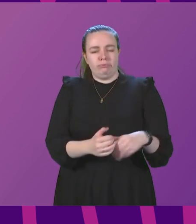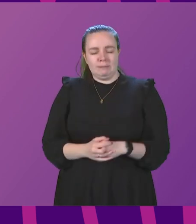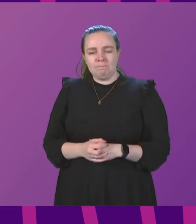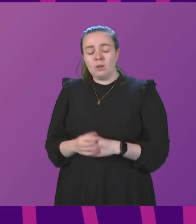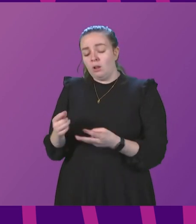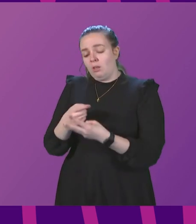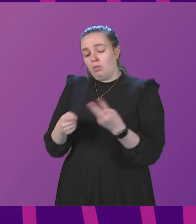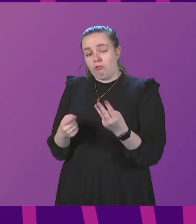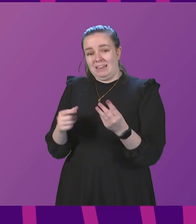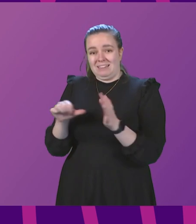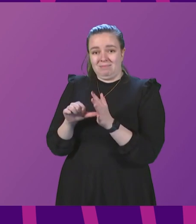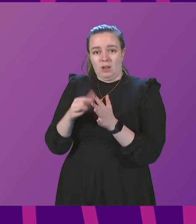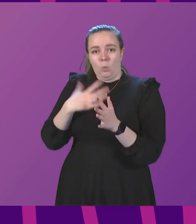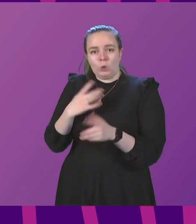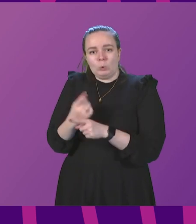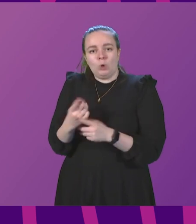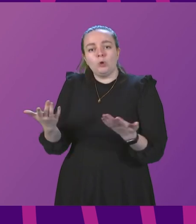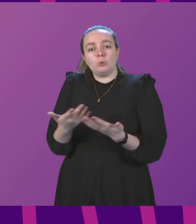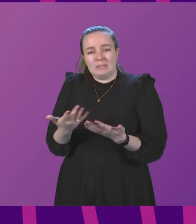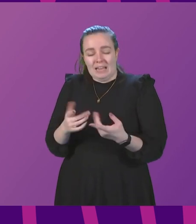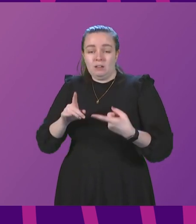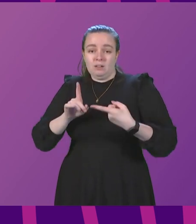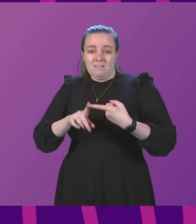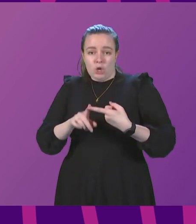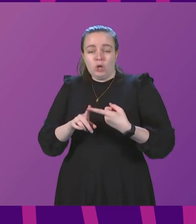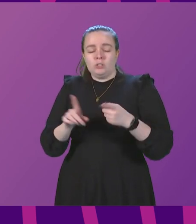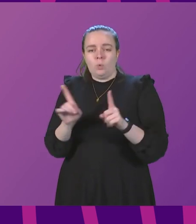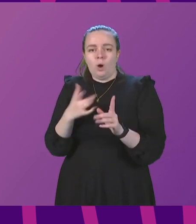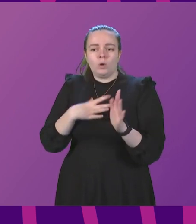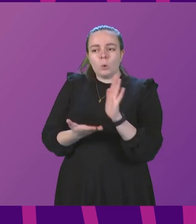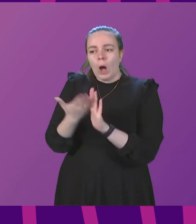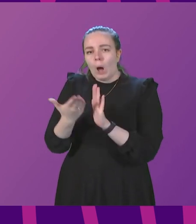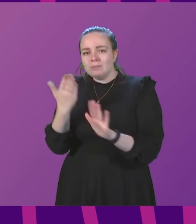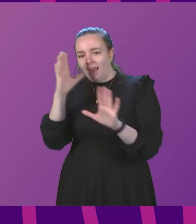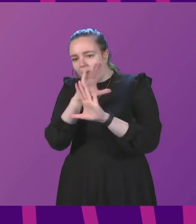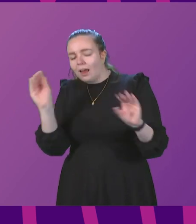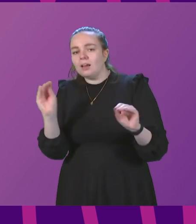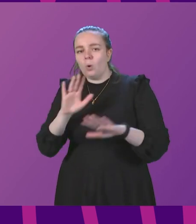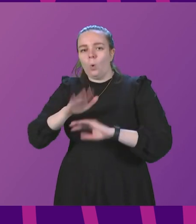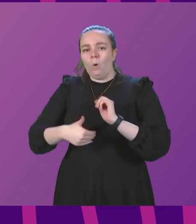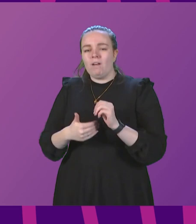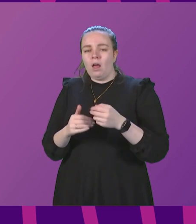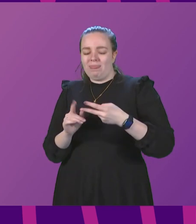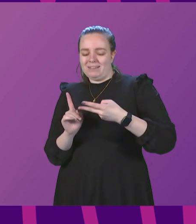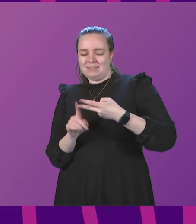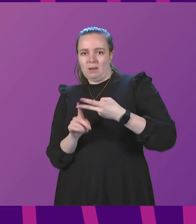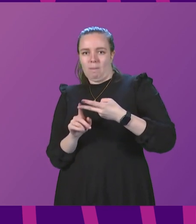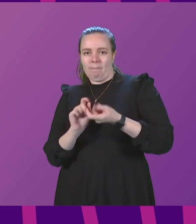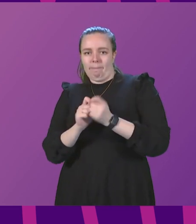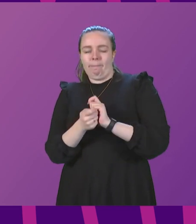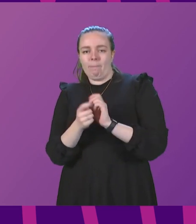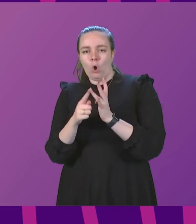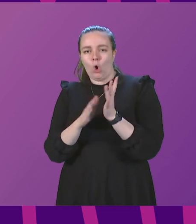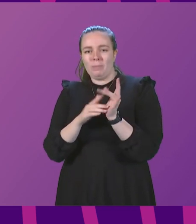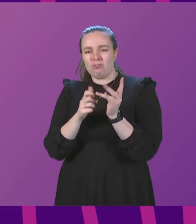issues that I want to touch on today. The first is to update Parliament briefly on the subtype of Omicron, known